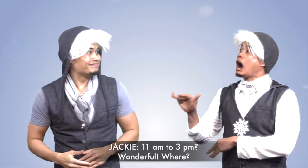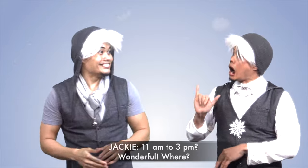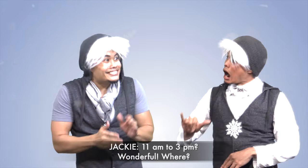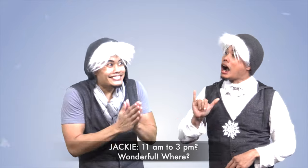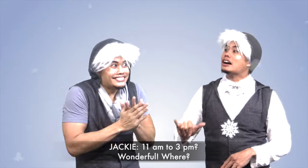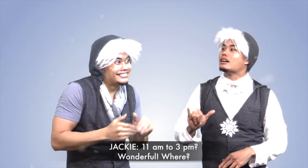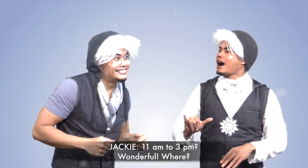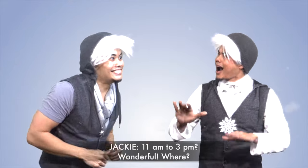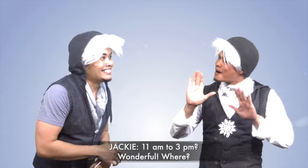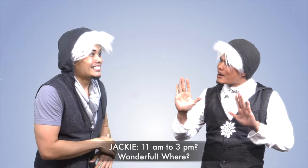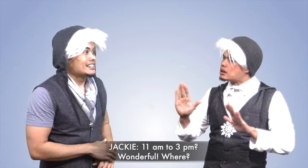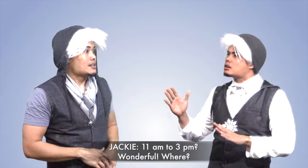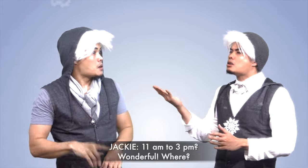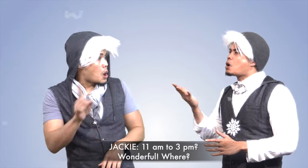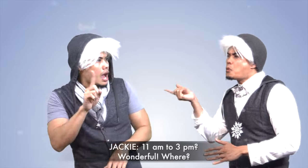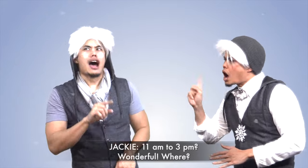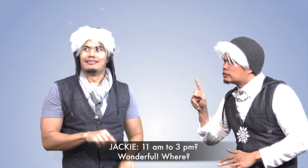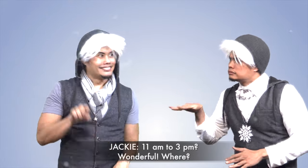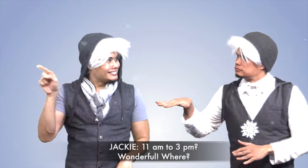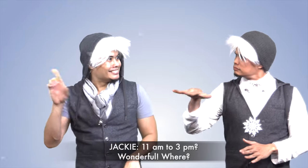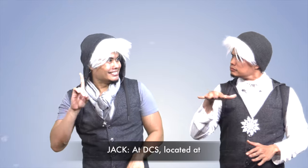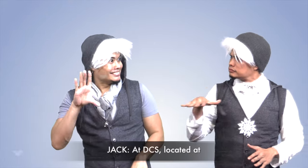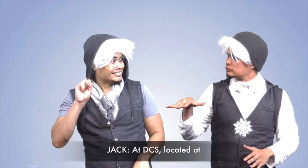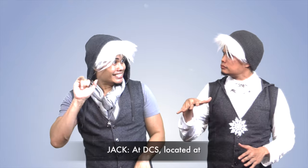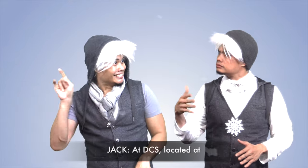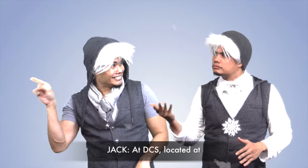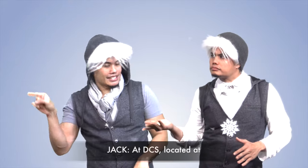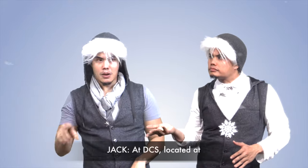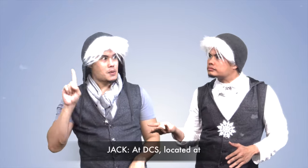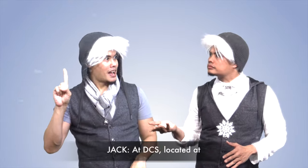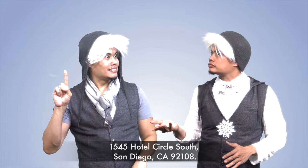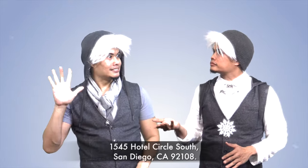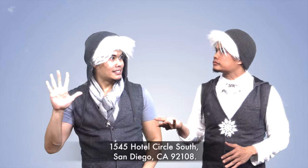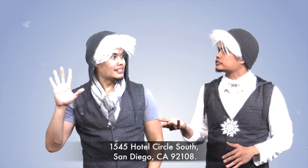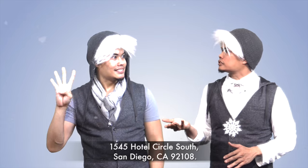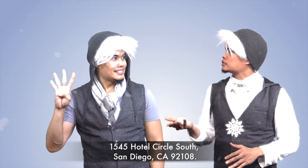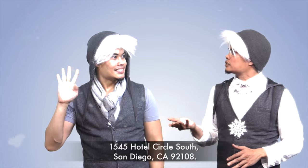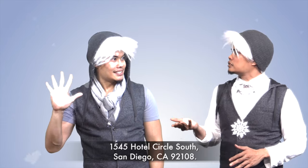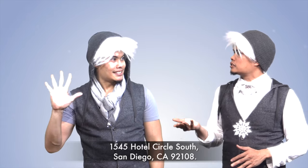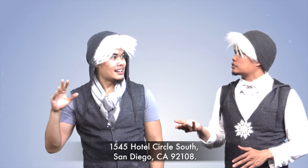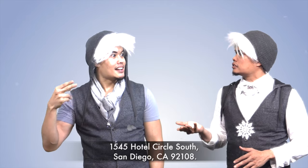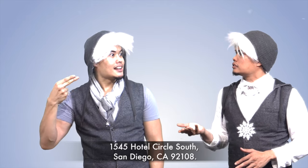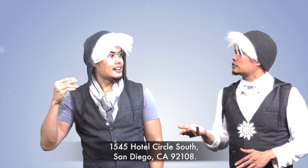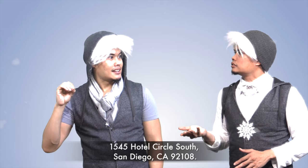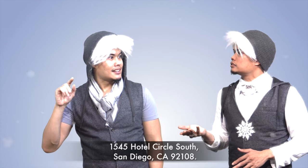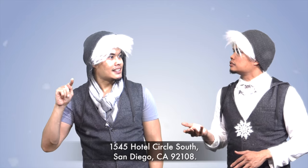11 a.m. to 3 p.m., wonderful, where? At DCS, located at 1545